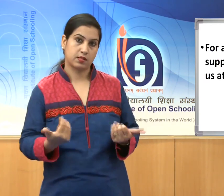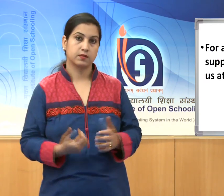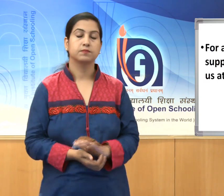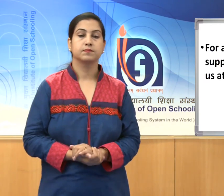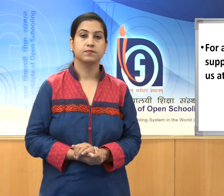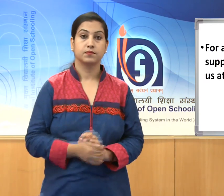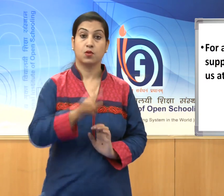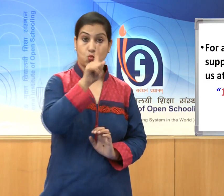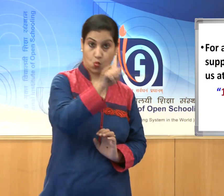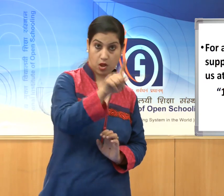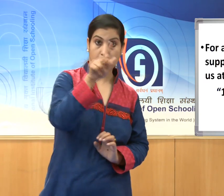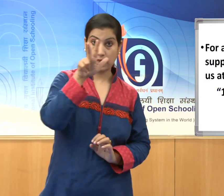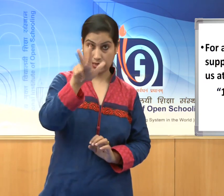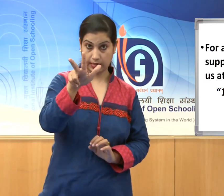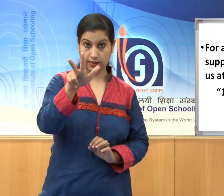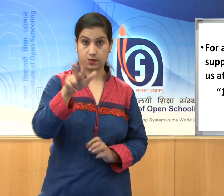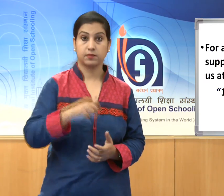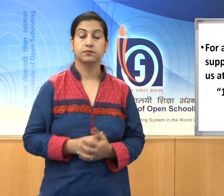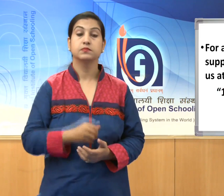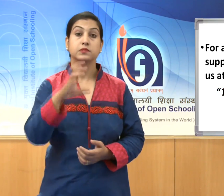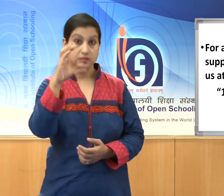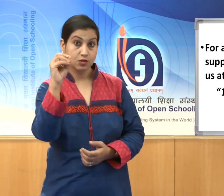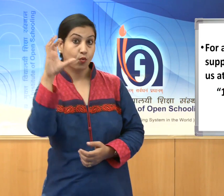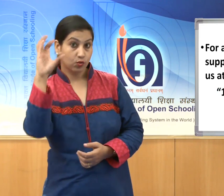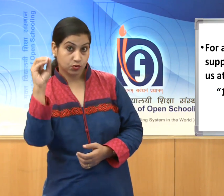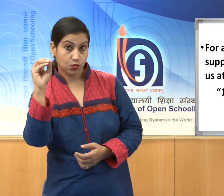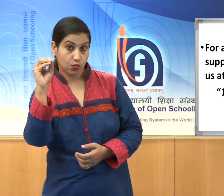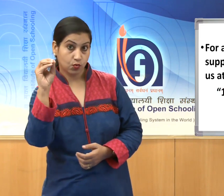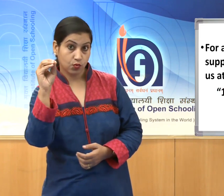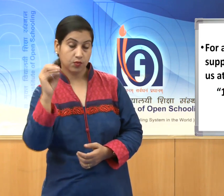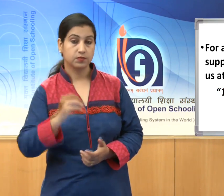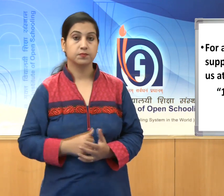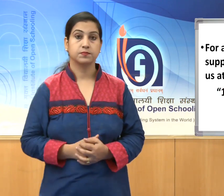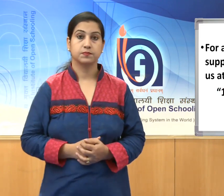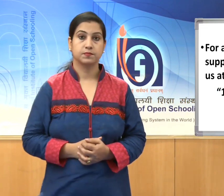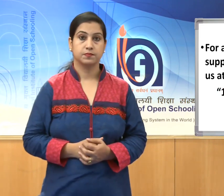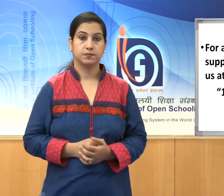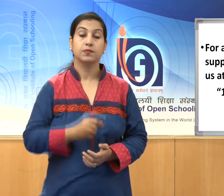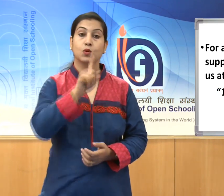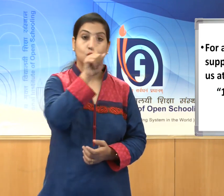1 8 0 0 1 8